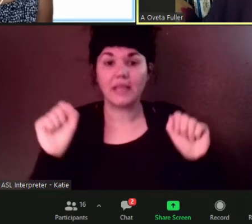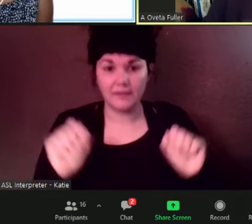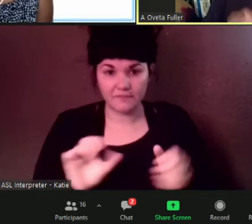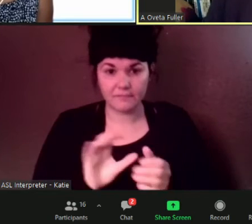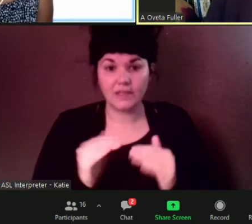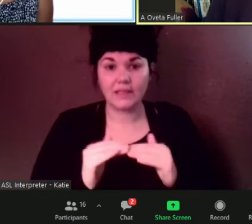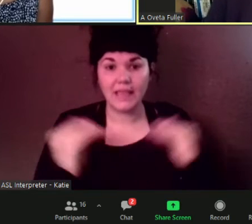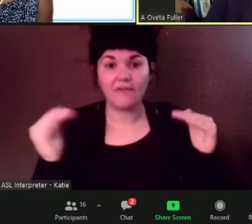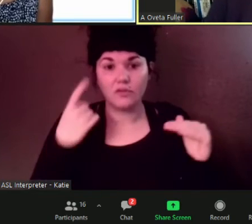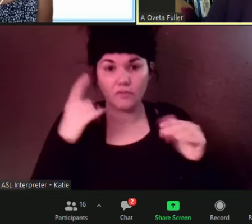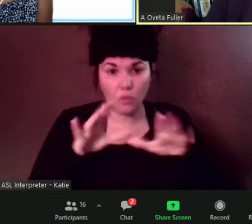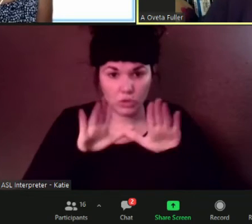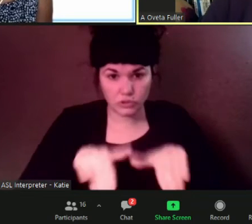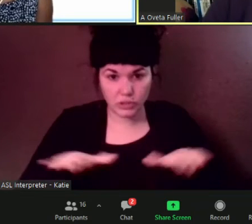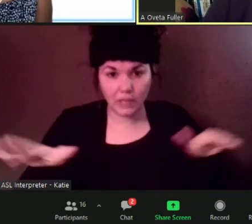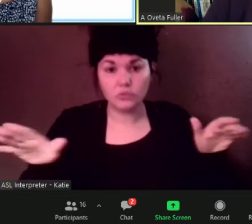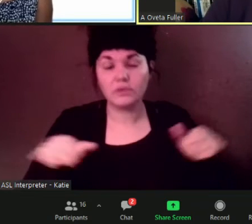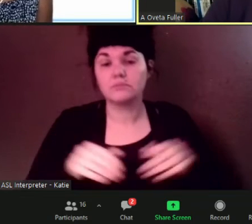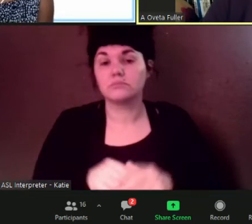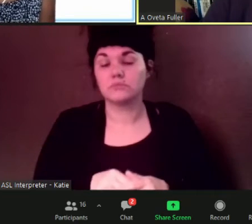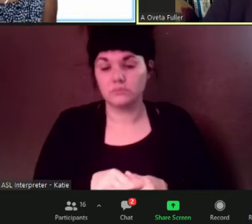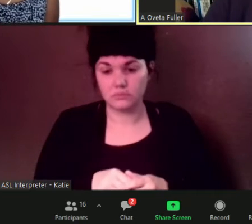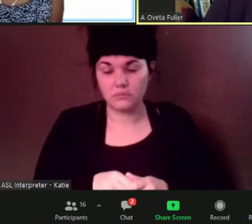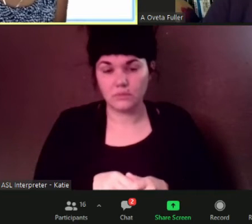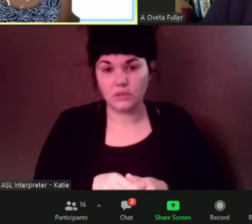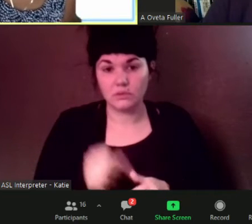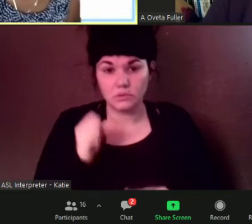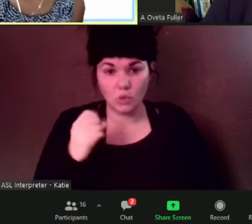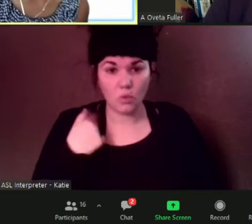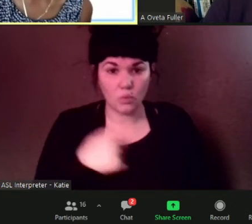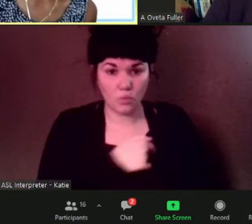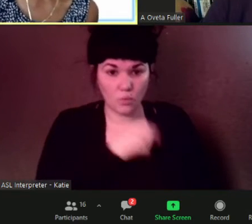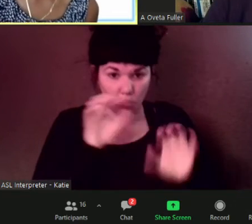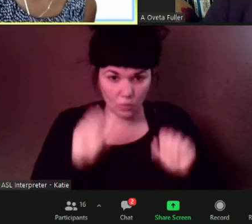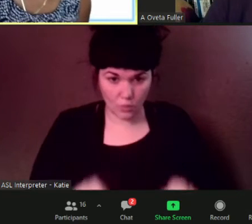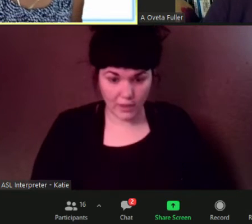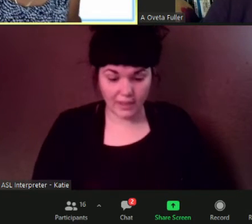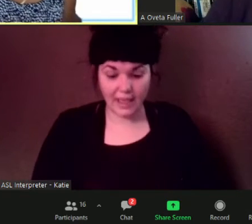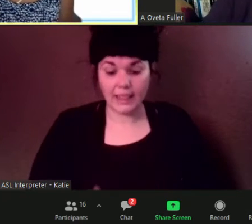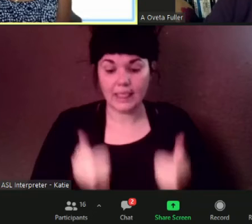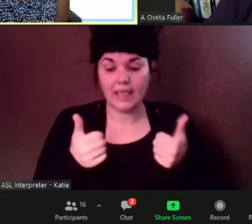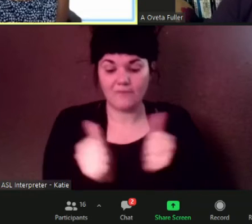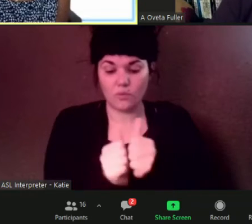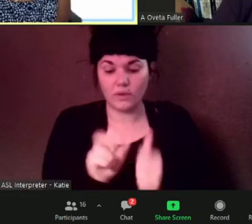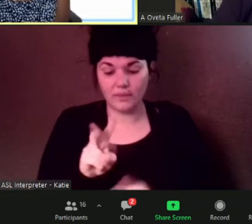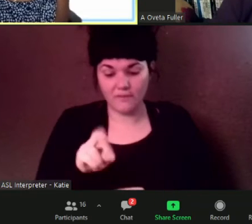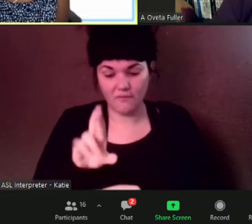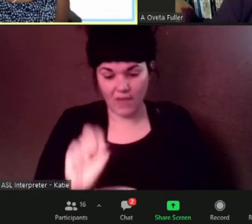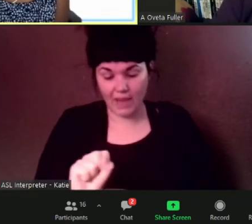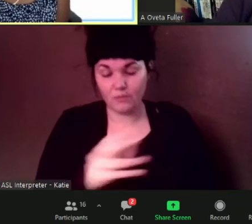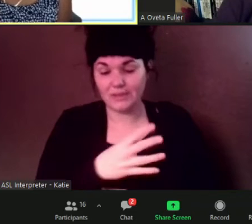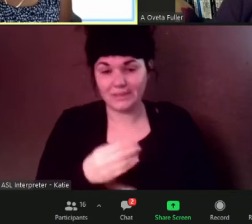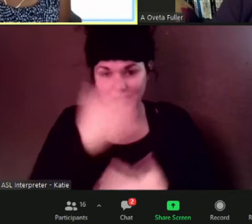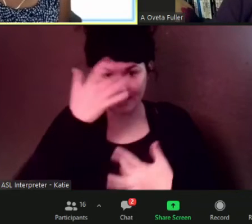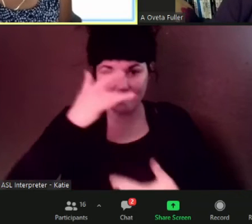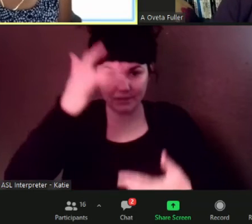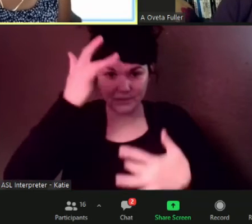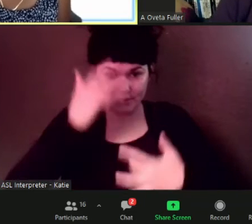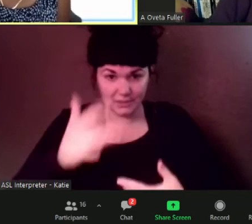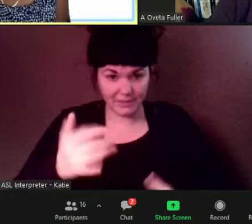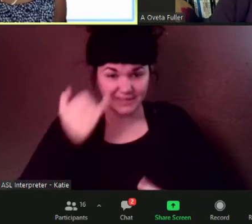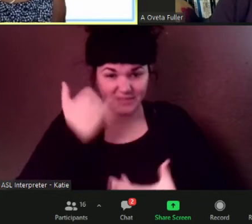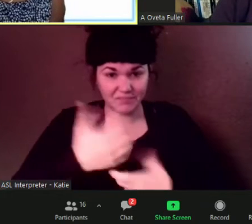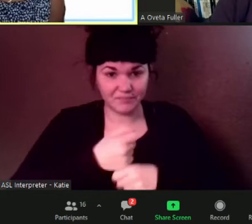live with this virus and this disease yeah thank you and and we it that helps people to remember that we used to have